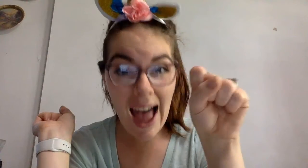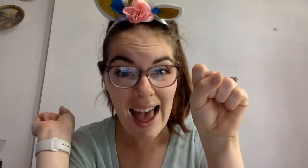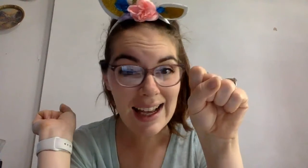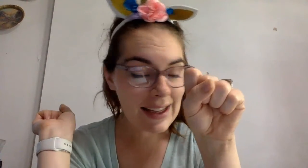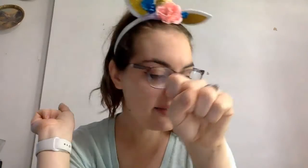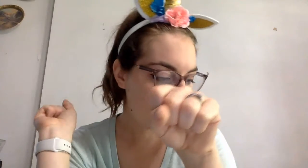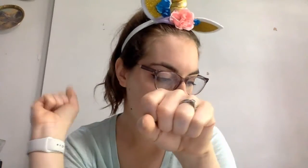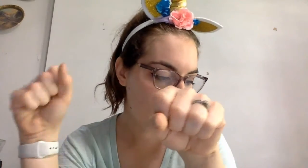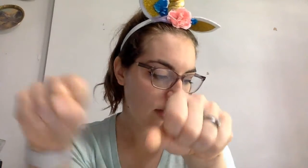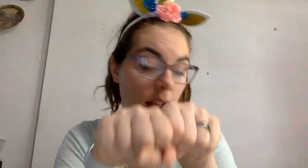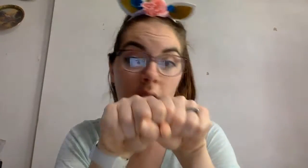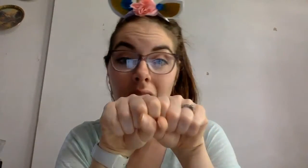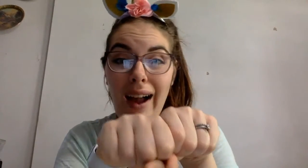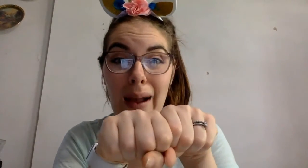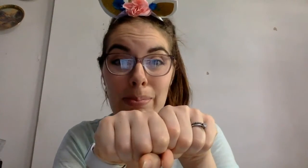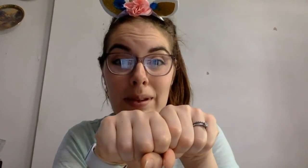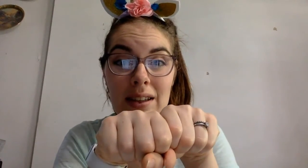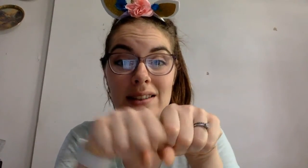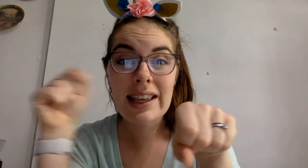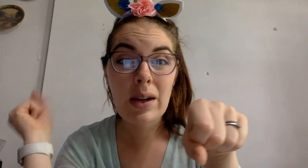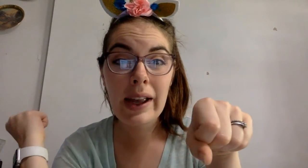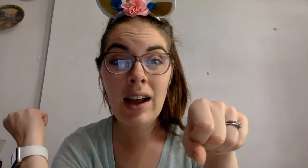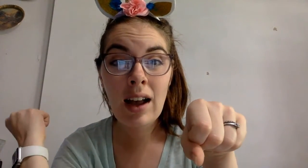Ugg. Hop. Take away h.